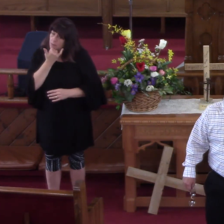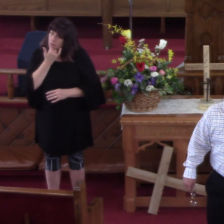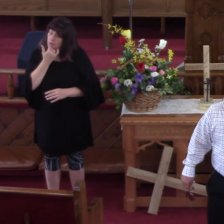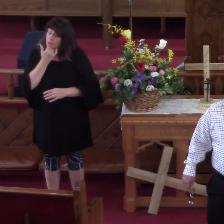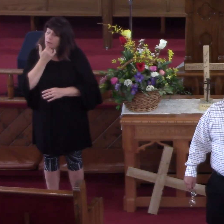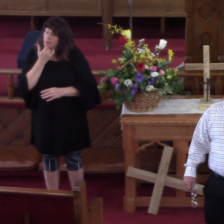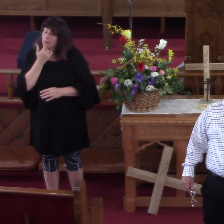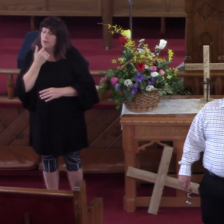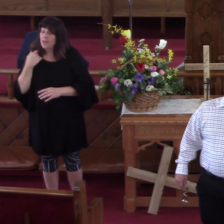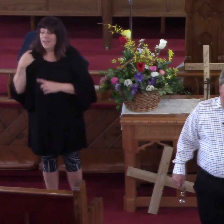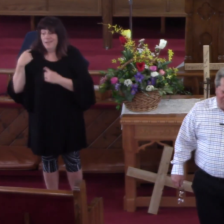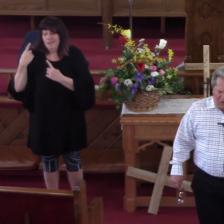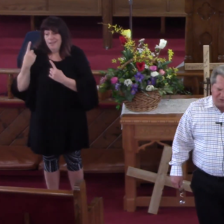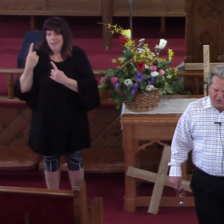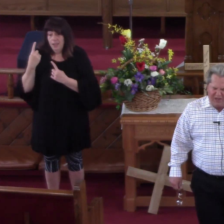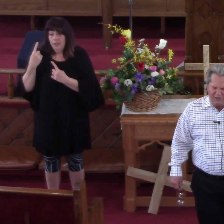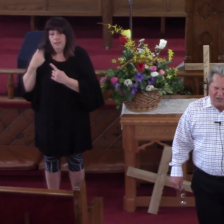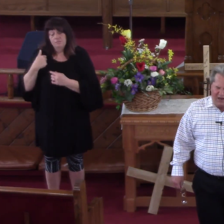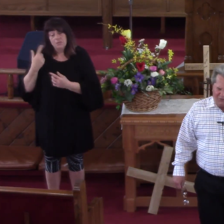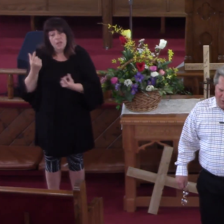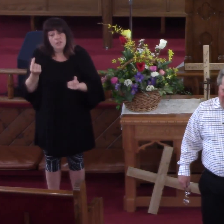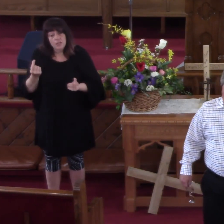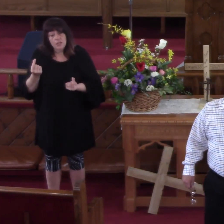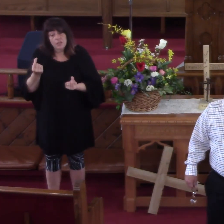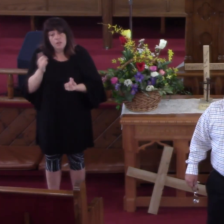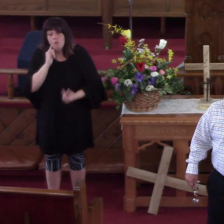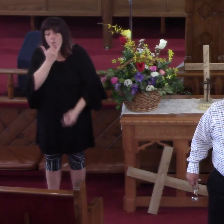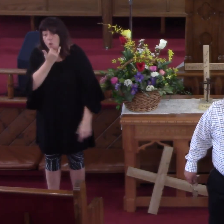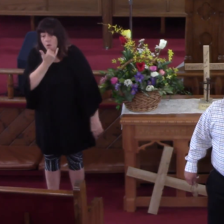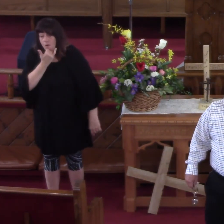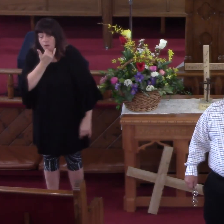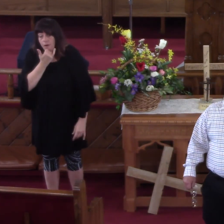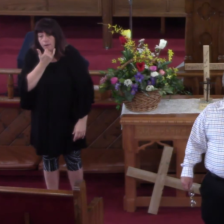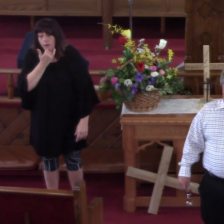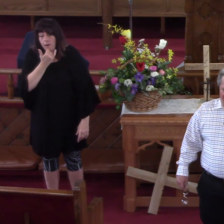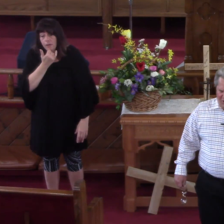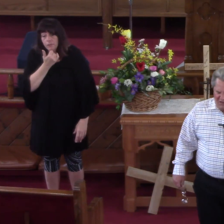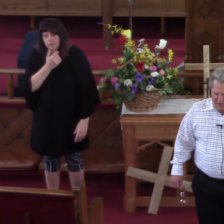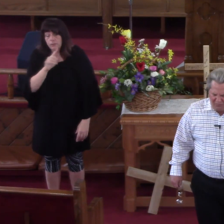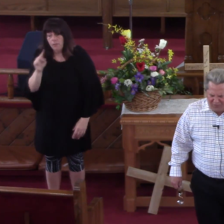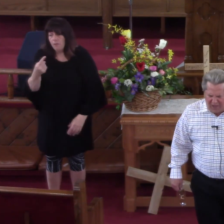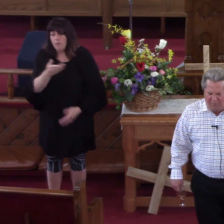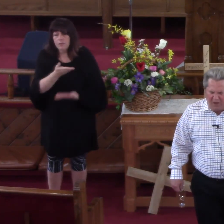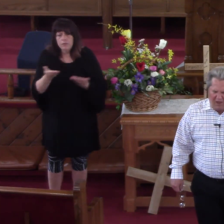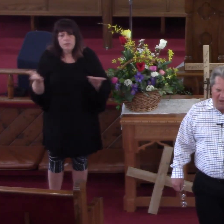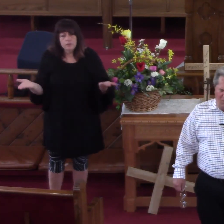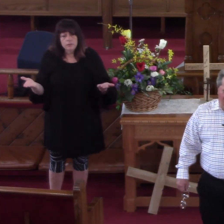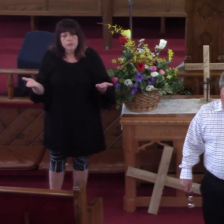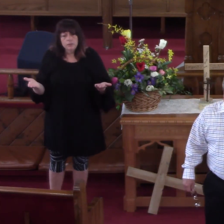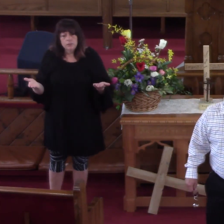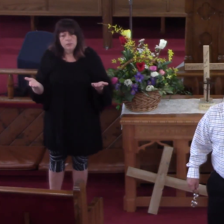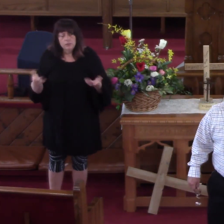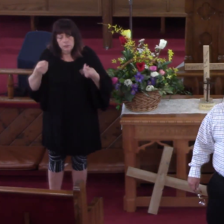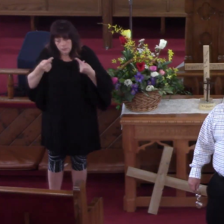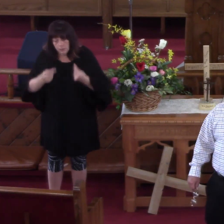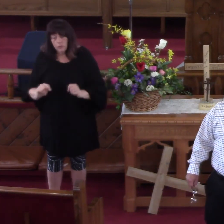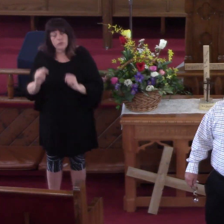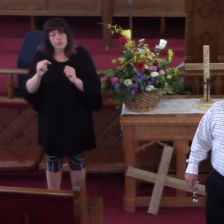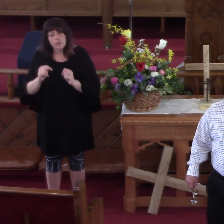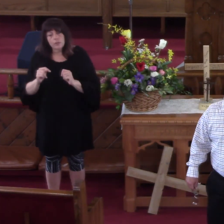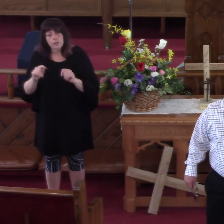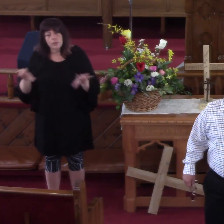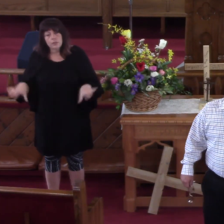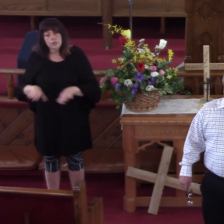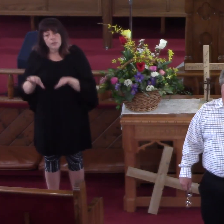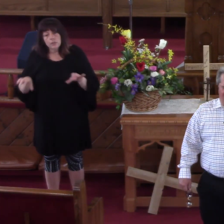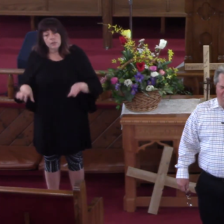The Way I Think One Of The First Things That I Tried To Do Is To Get Them Away From Those Four